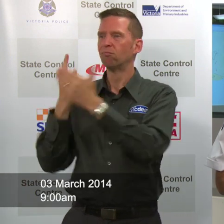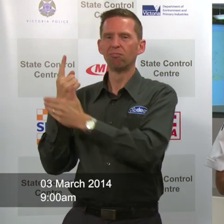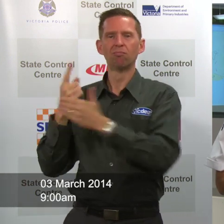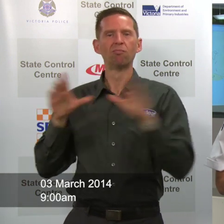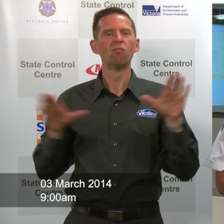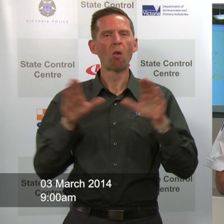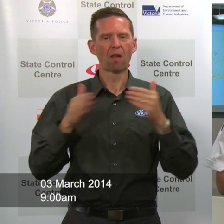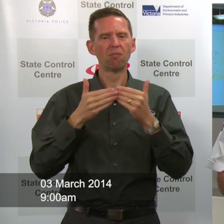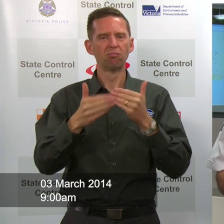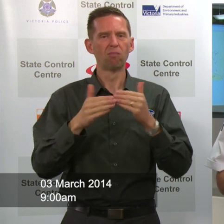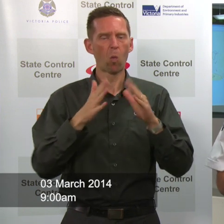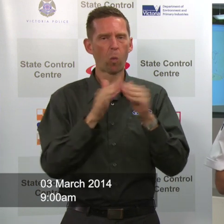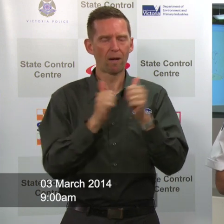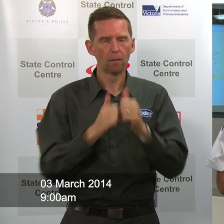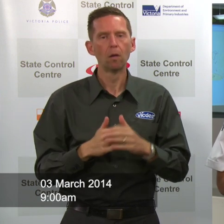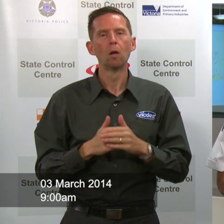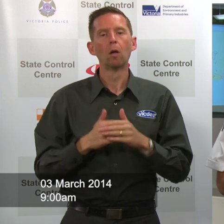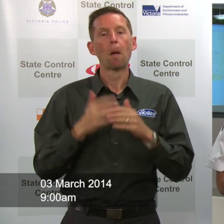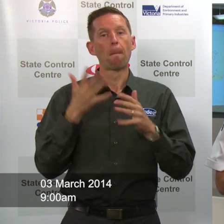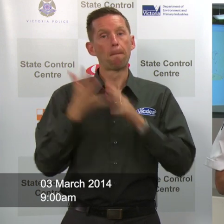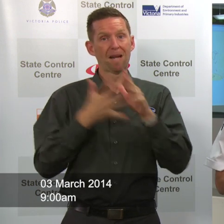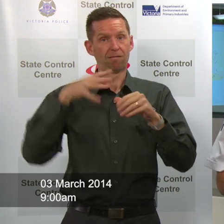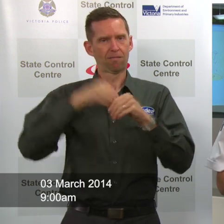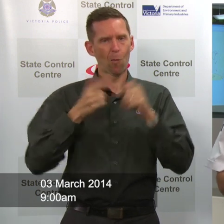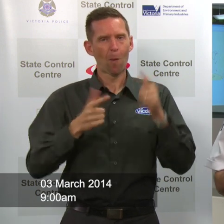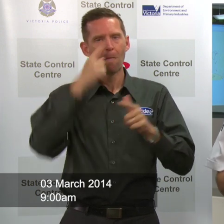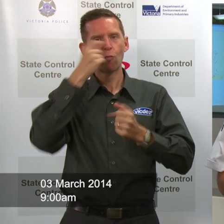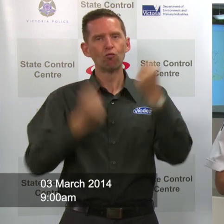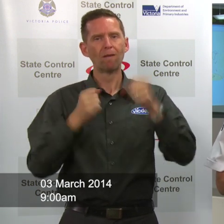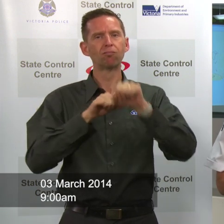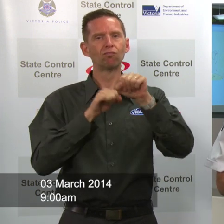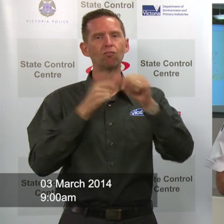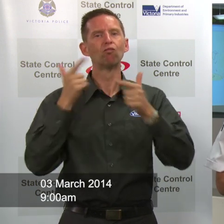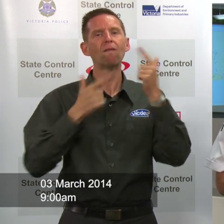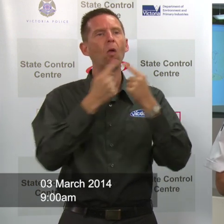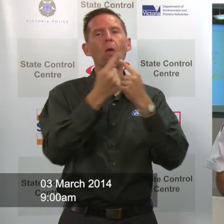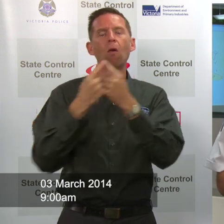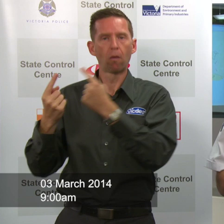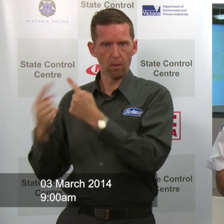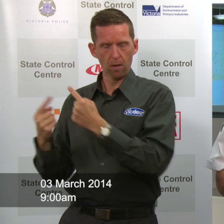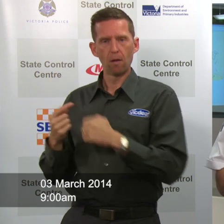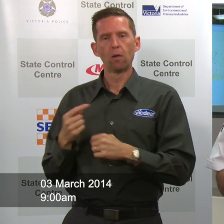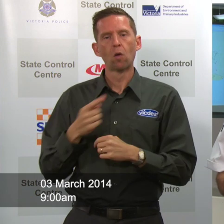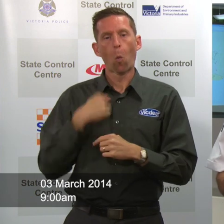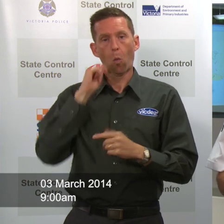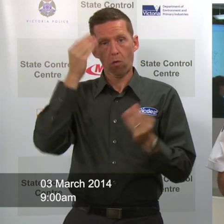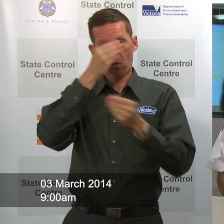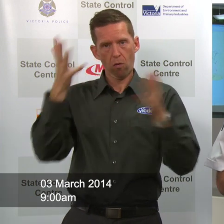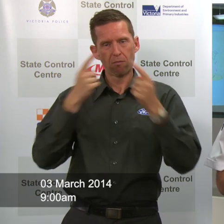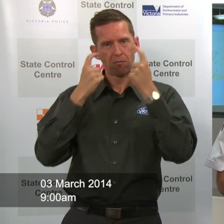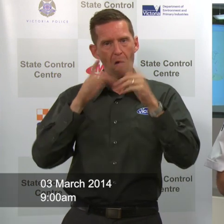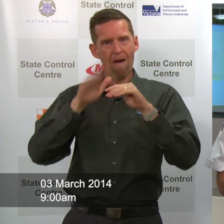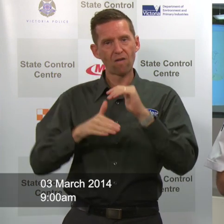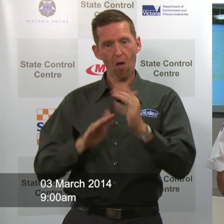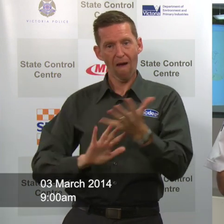and that means a lot of people will be on the roads and travel so again the message will be out about traveling the message will be out about campfires